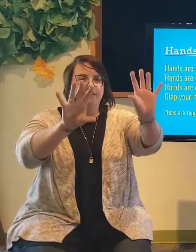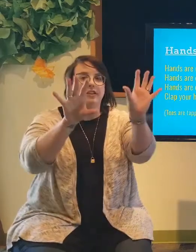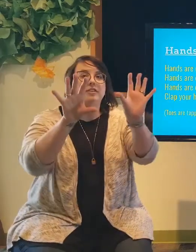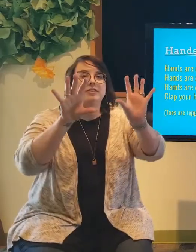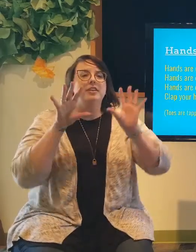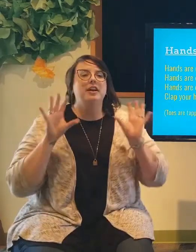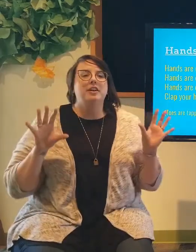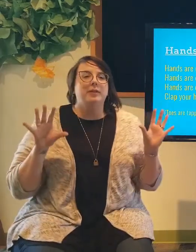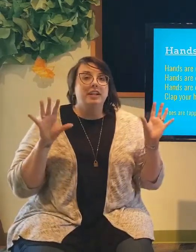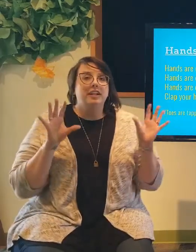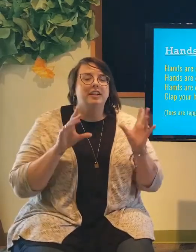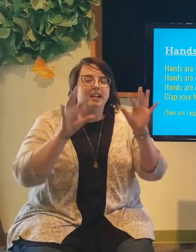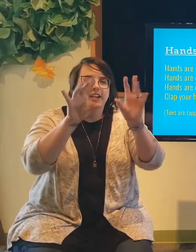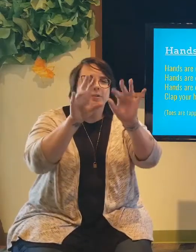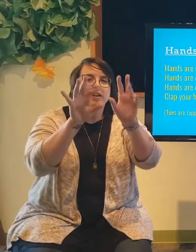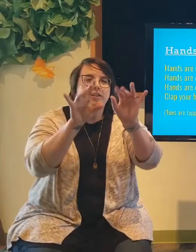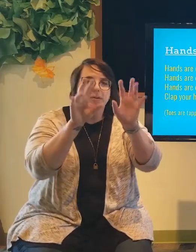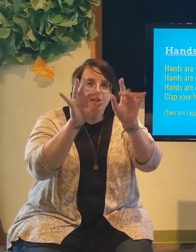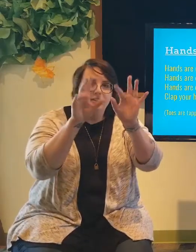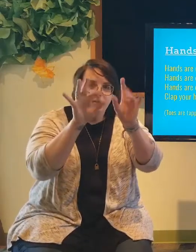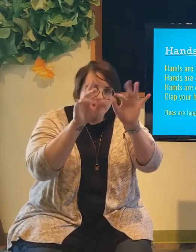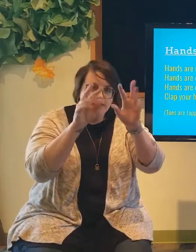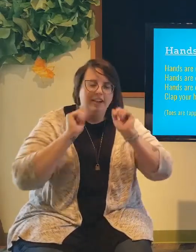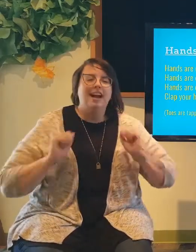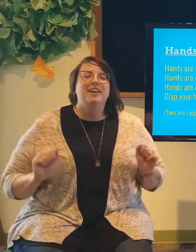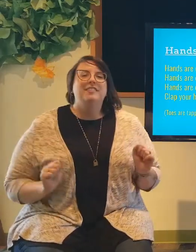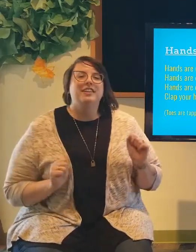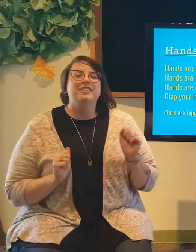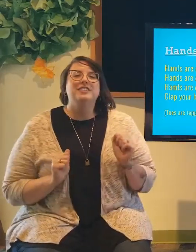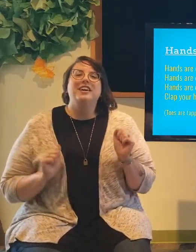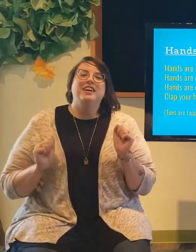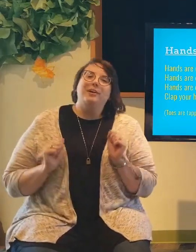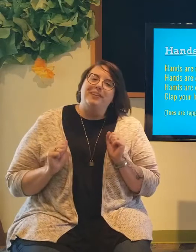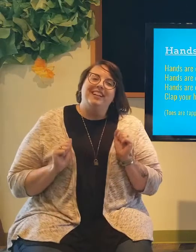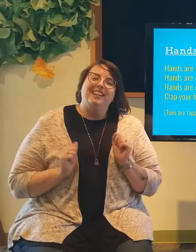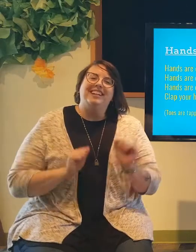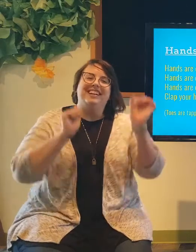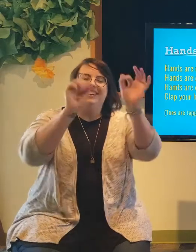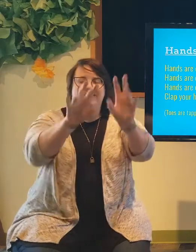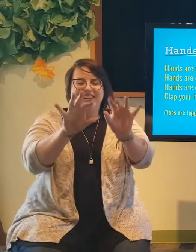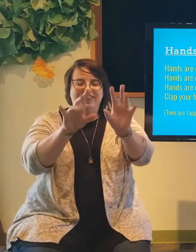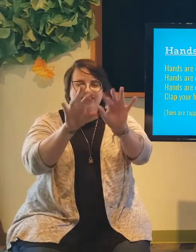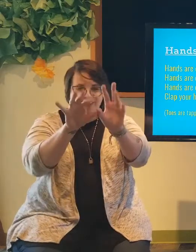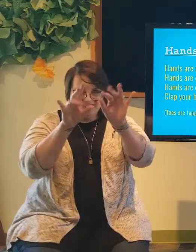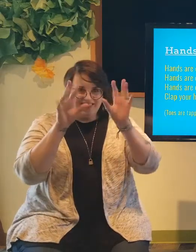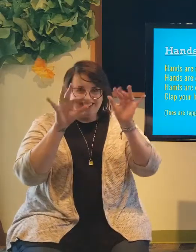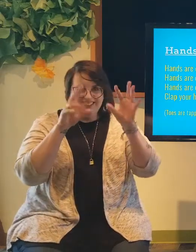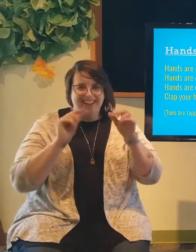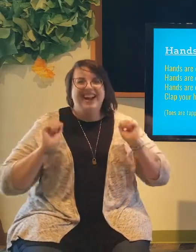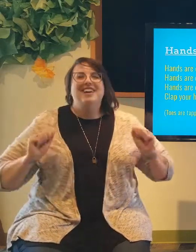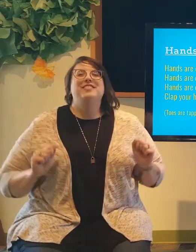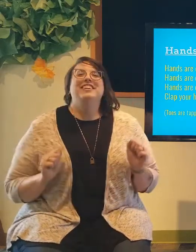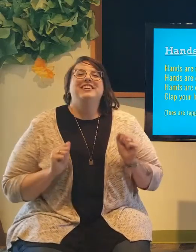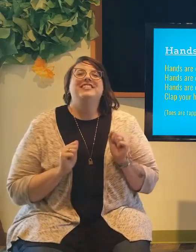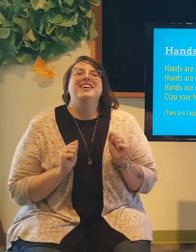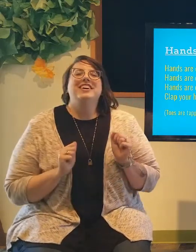Fingers are wiggling. Wiggle, wiggle, wiggle. Fingers are wiggling. Wiggle, wiggle, wiggle. Fingers are